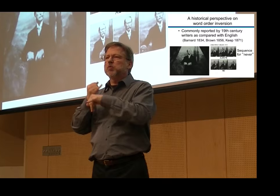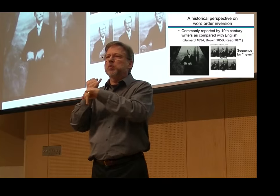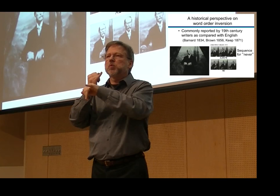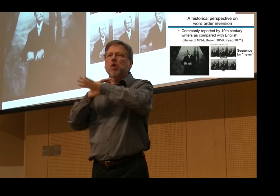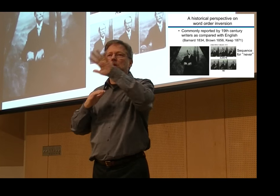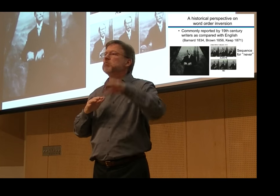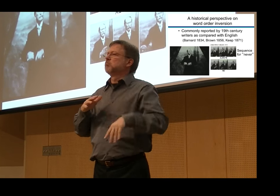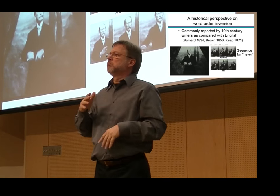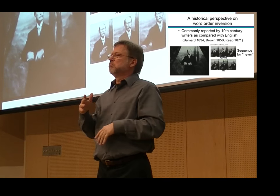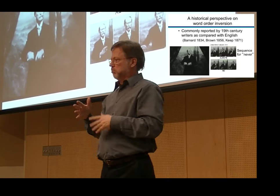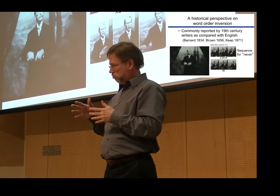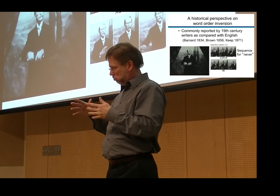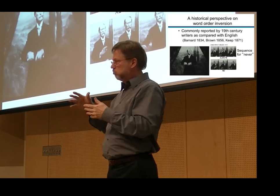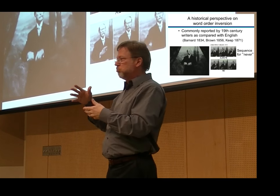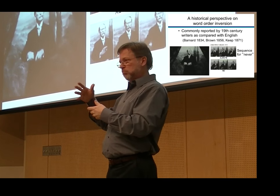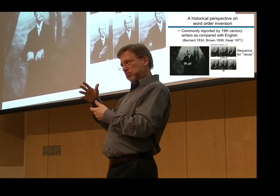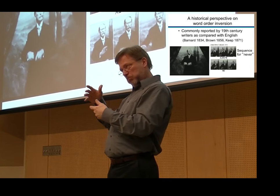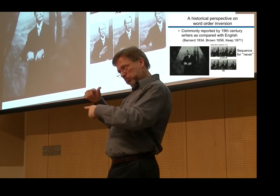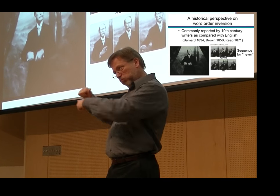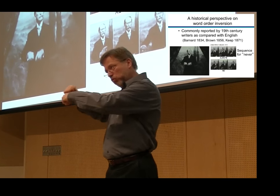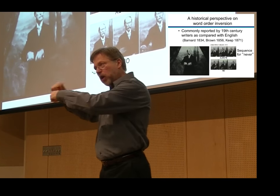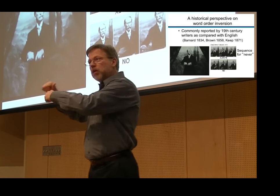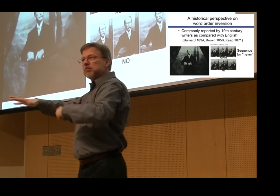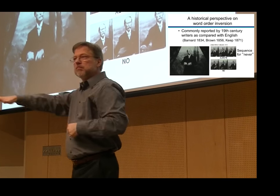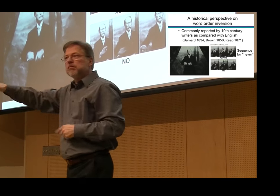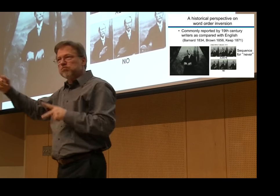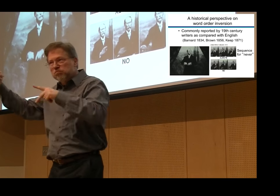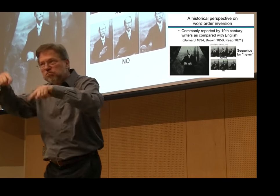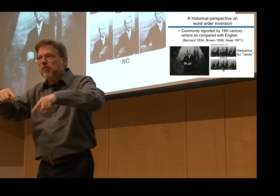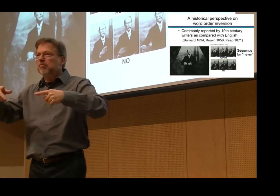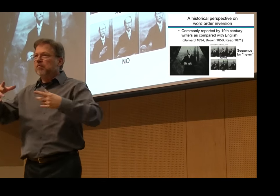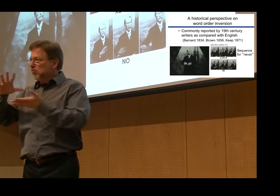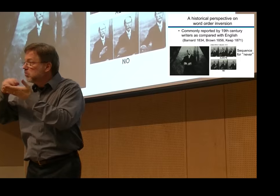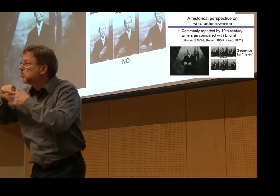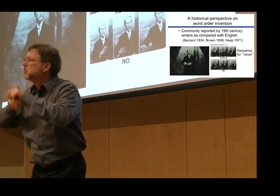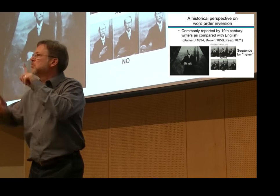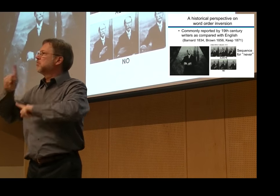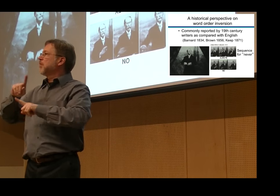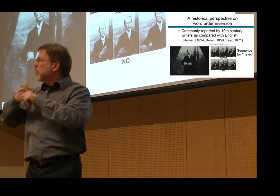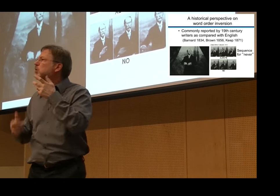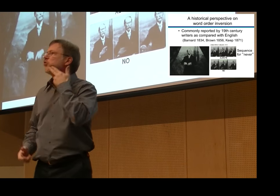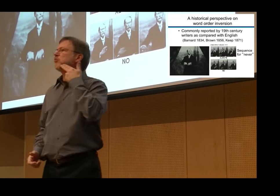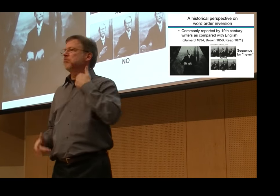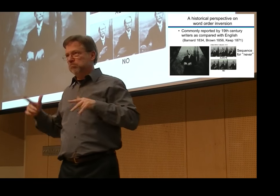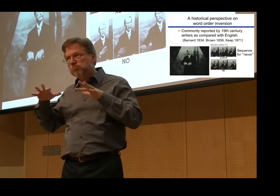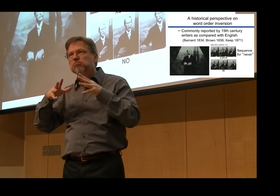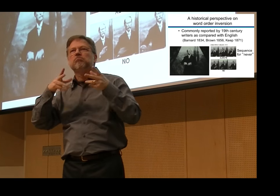and then sent them out to establish new schools. All of them were trained at the original